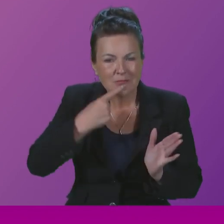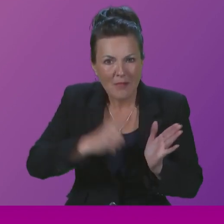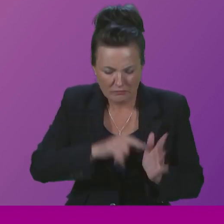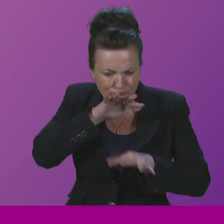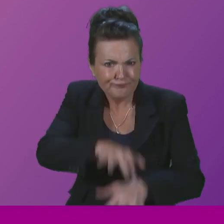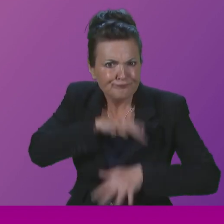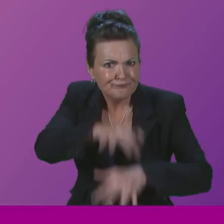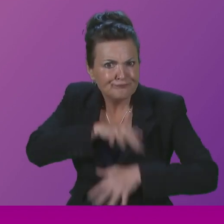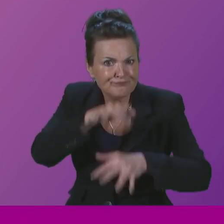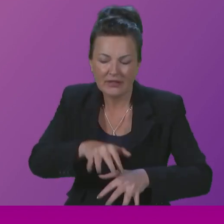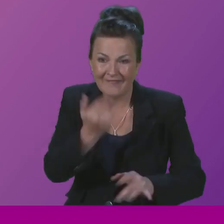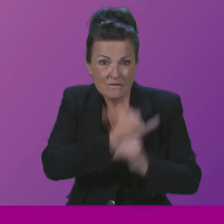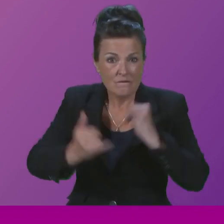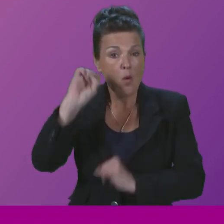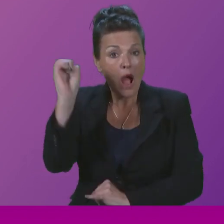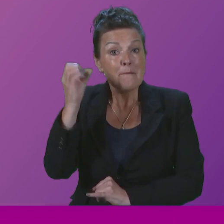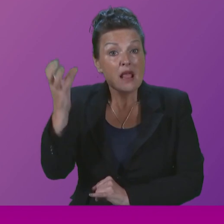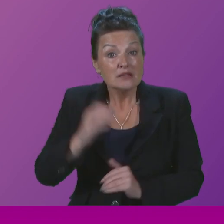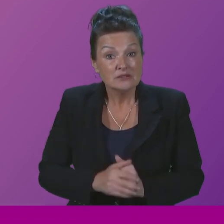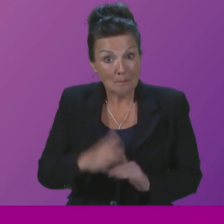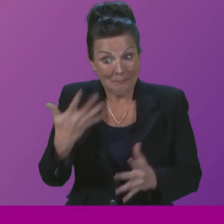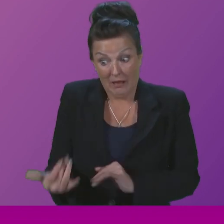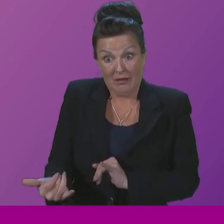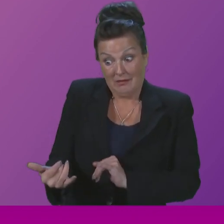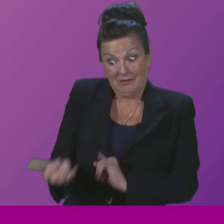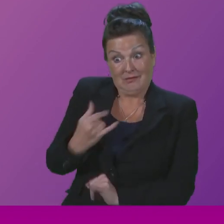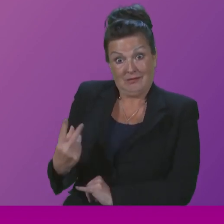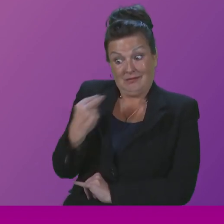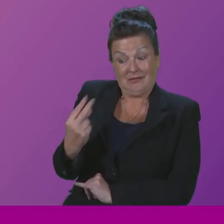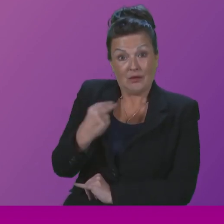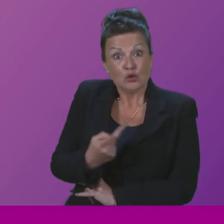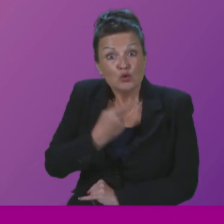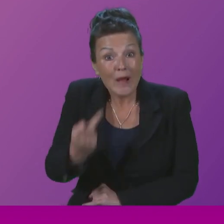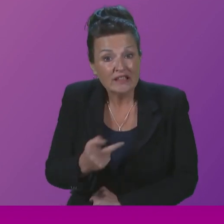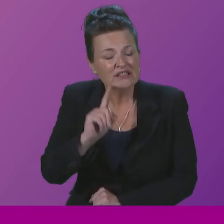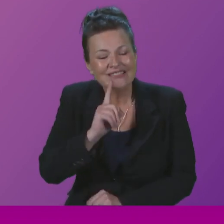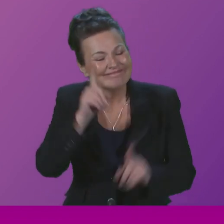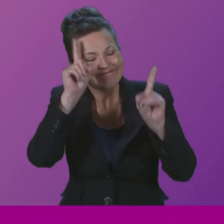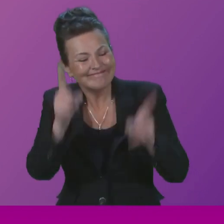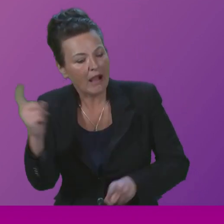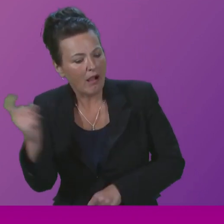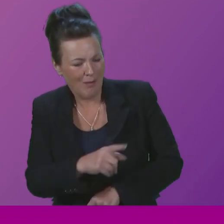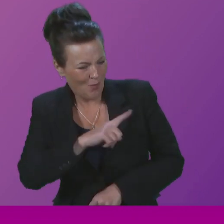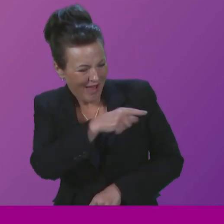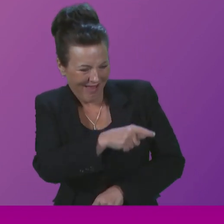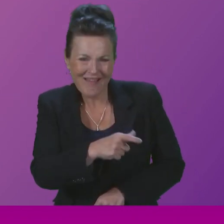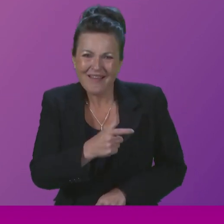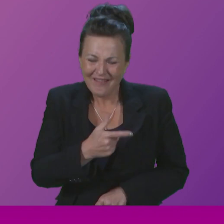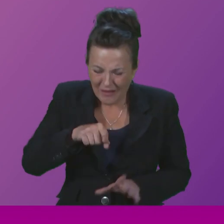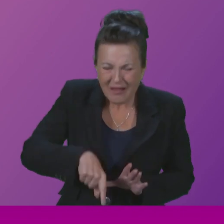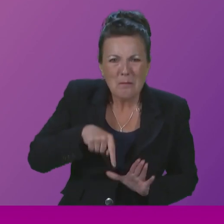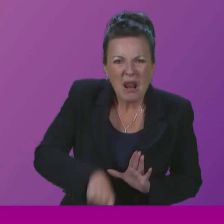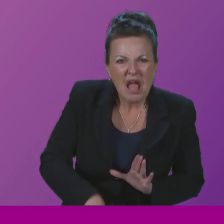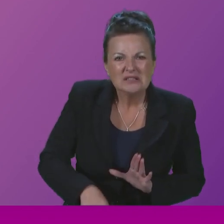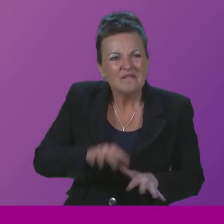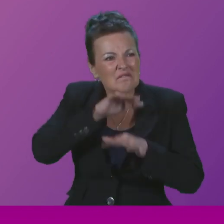He called an ambulance but was told twice that they wouldn't attend because his condition wasn't life threatening. So,